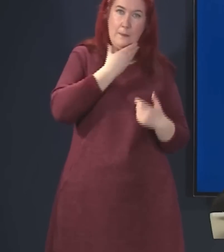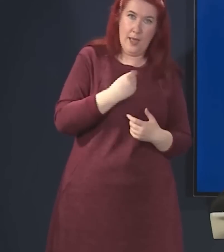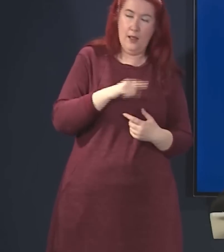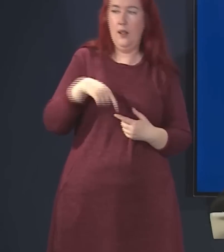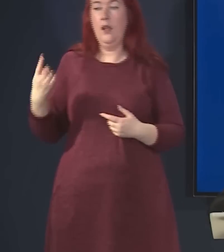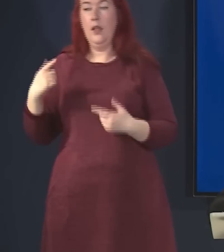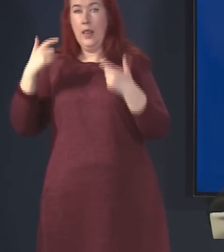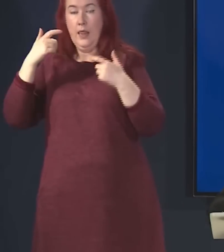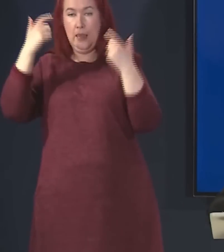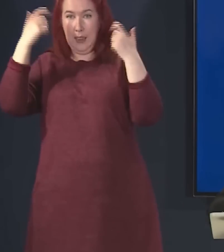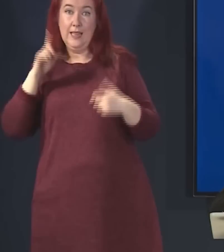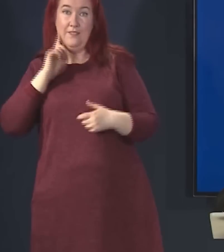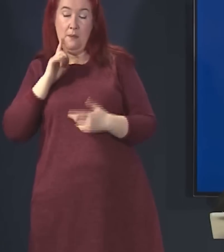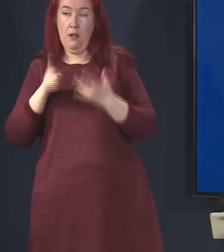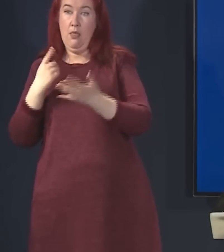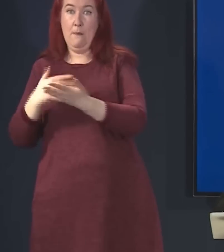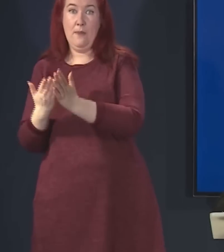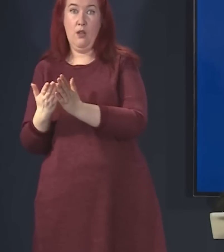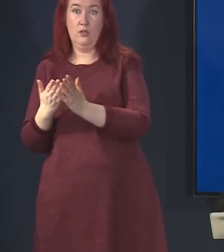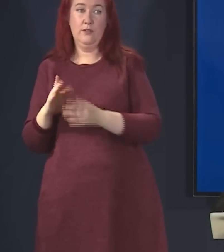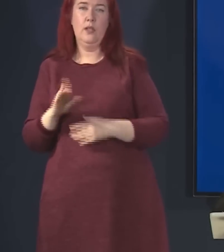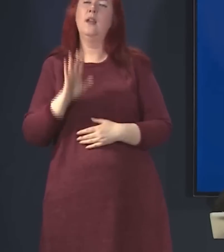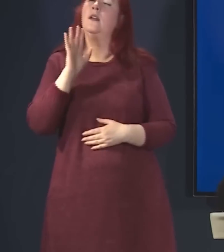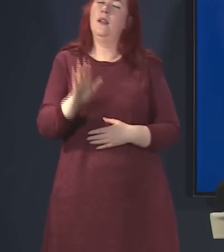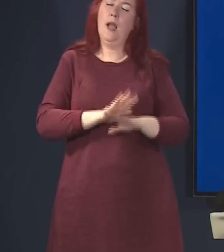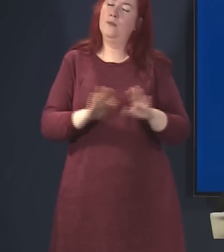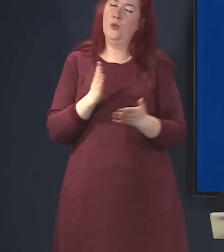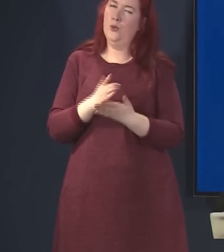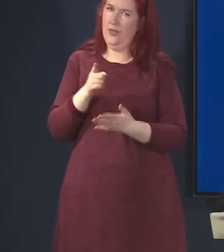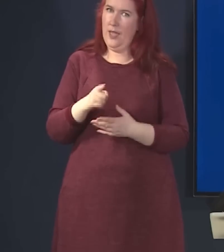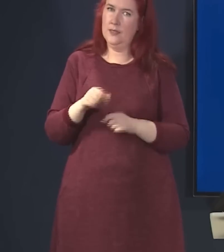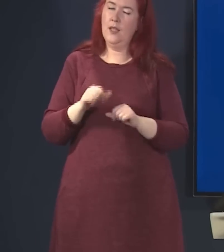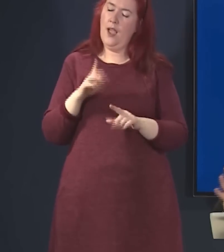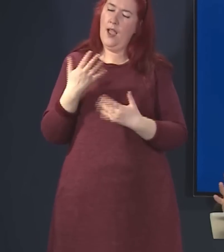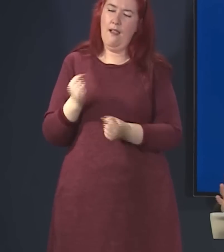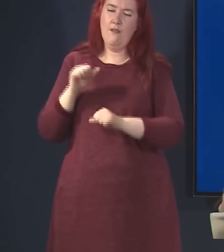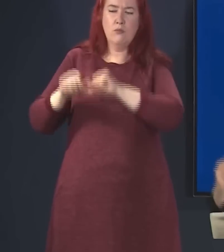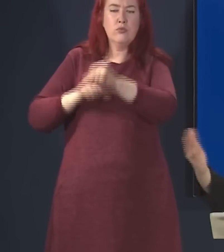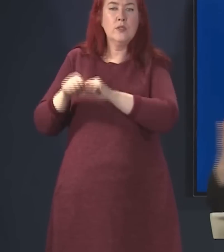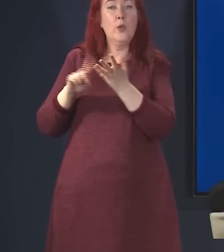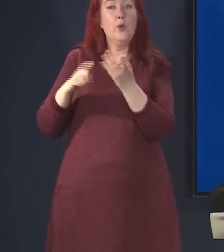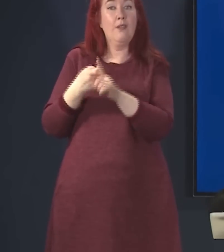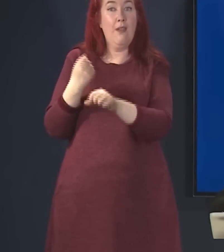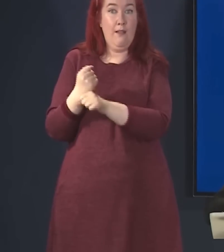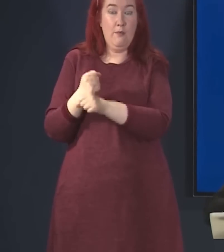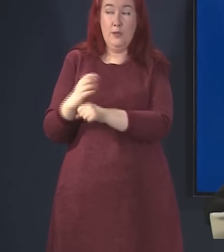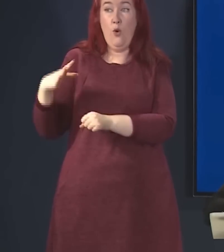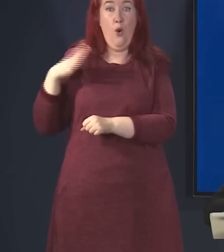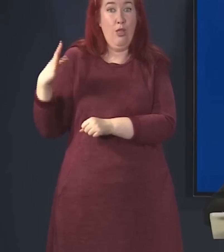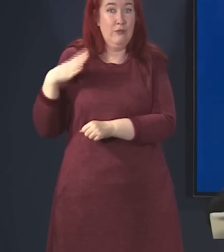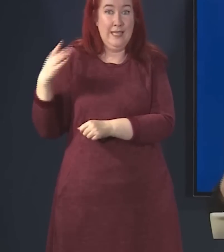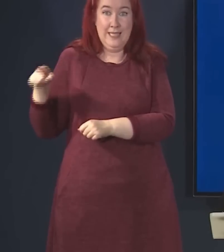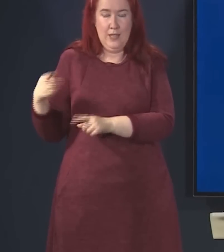Well, I'm I'm actually not sure that that is the case. There are processes where the UK government already recognises,